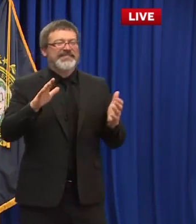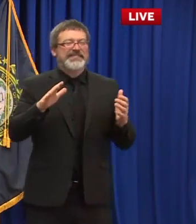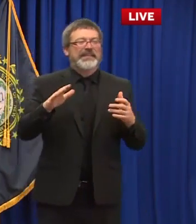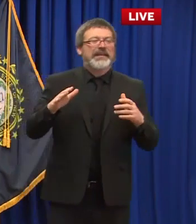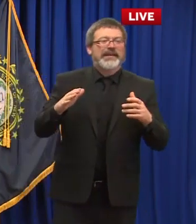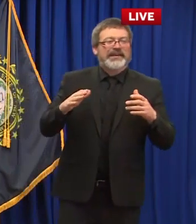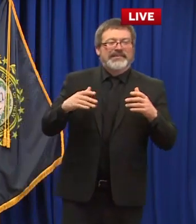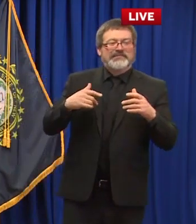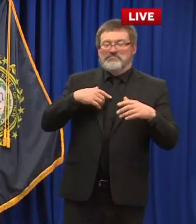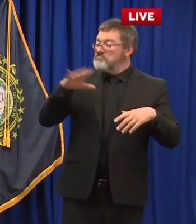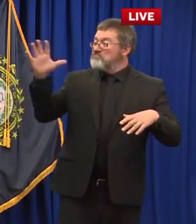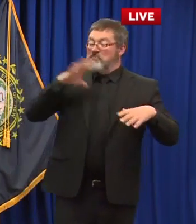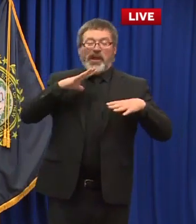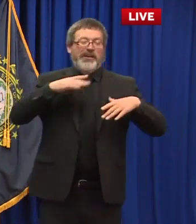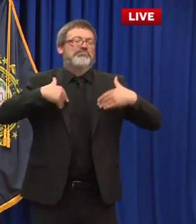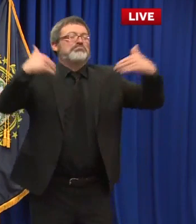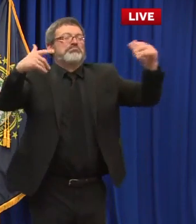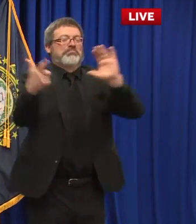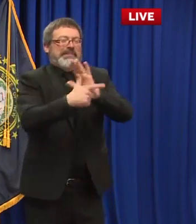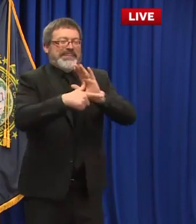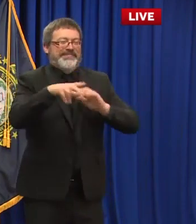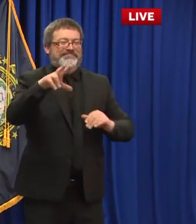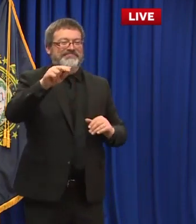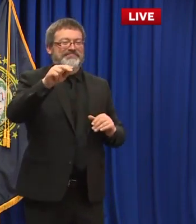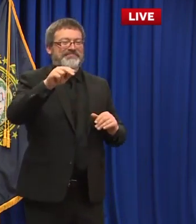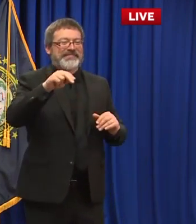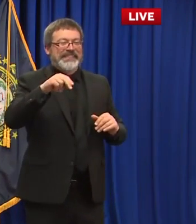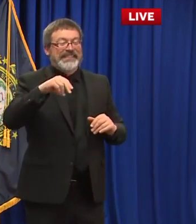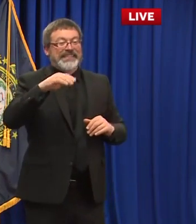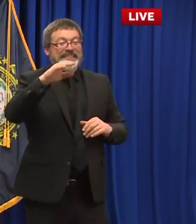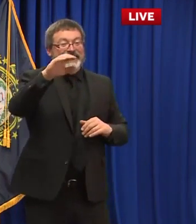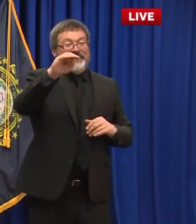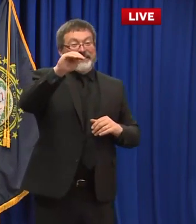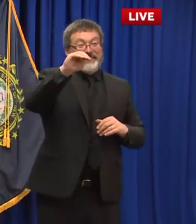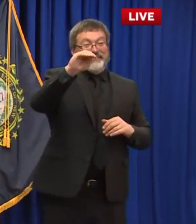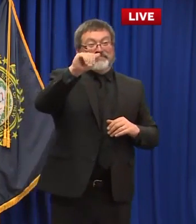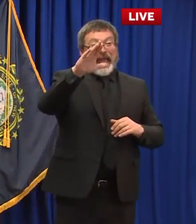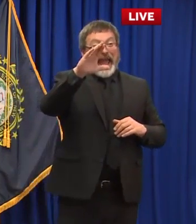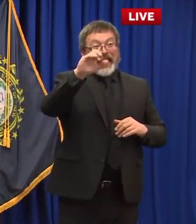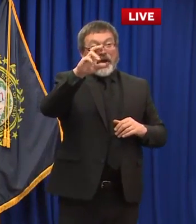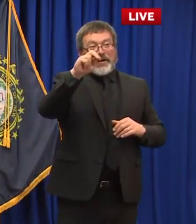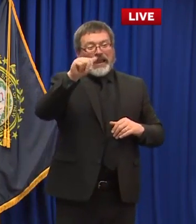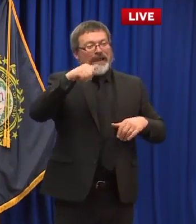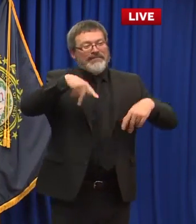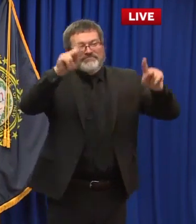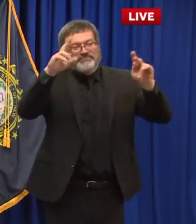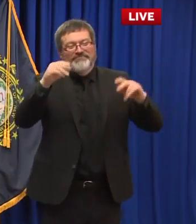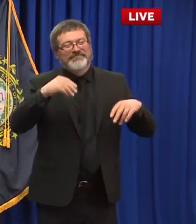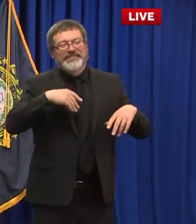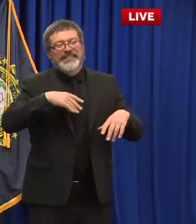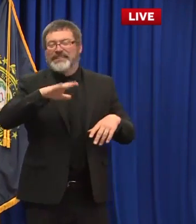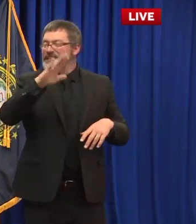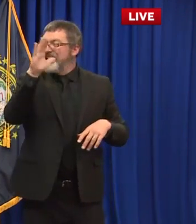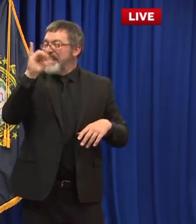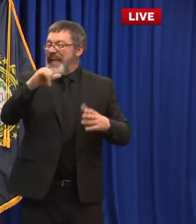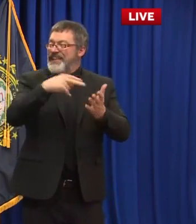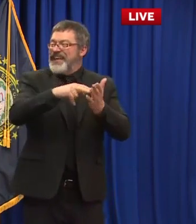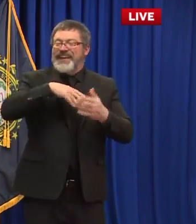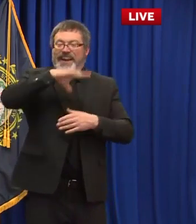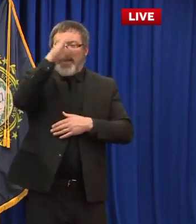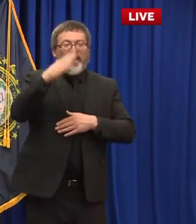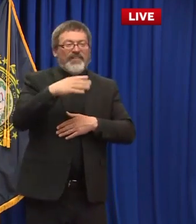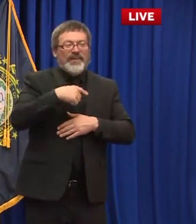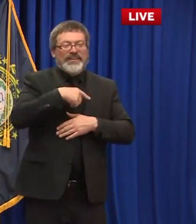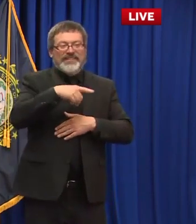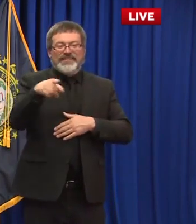thought they wanted that implied i'm not putting the macarena back in i've never danced the macarena let's just put that on the record to be sure